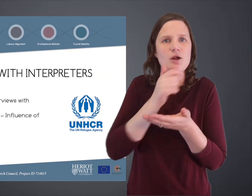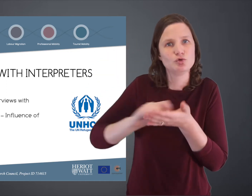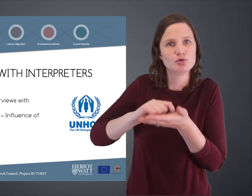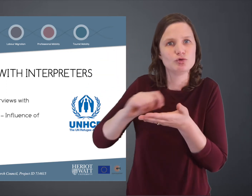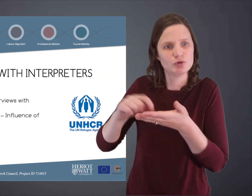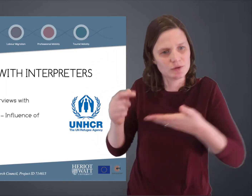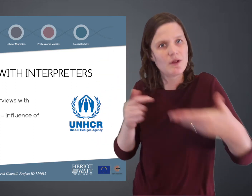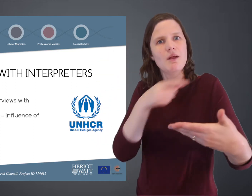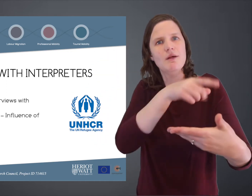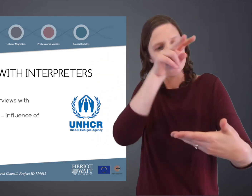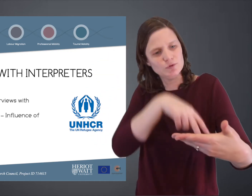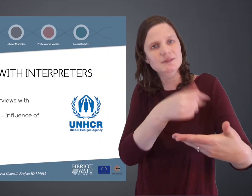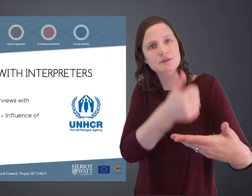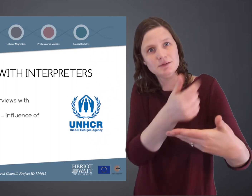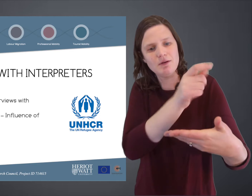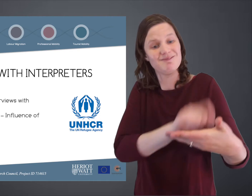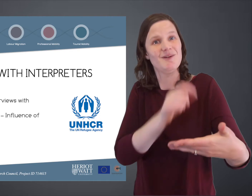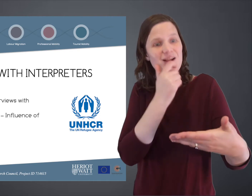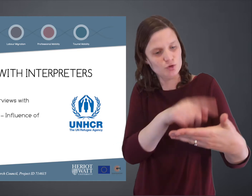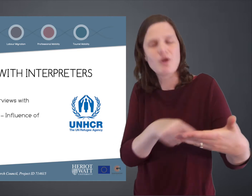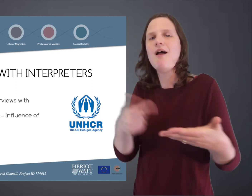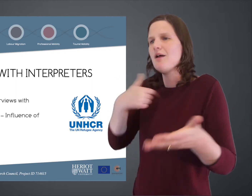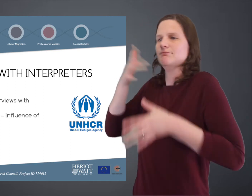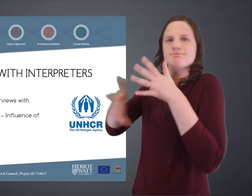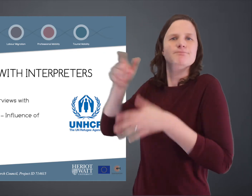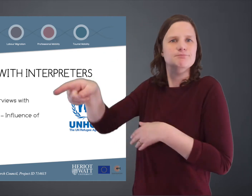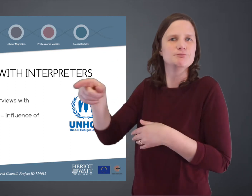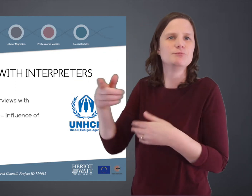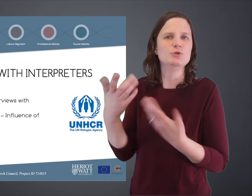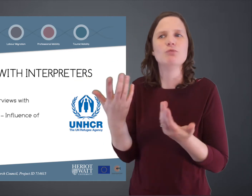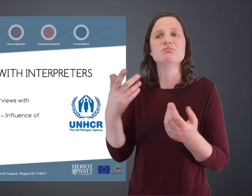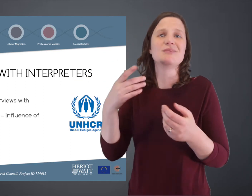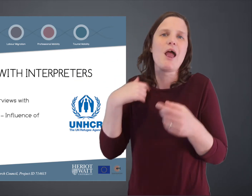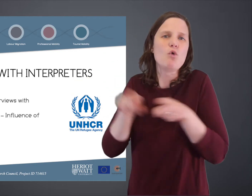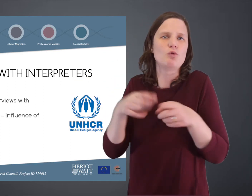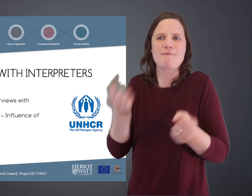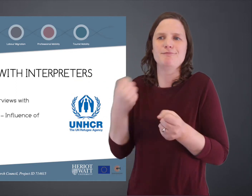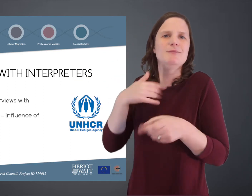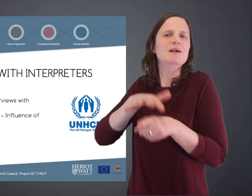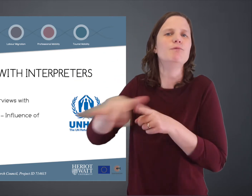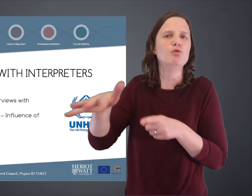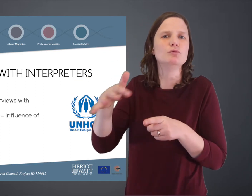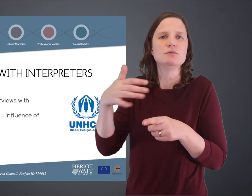And the deaf refugee would sign to me, I wrote down in English and passed the note to the staff representative from the UN.